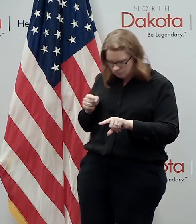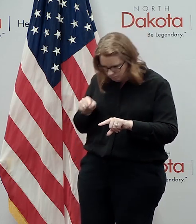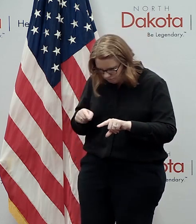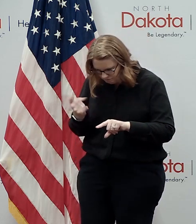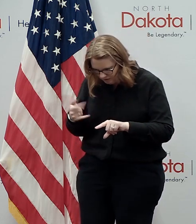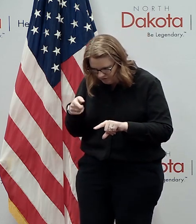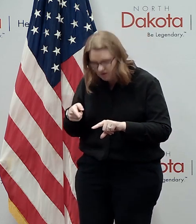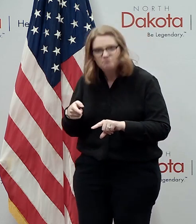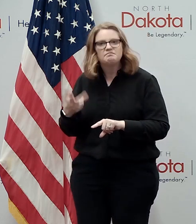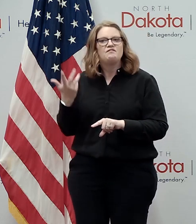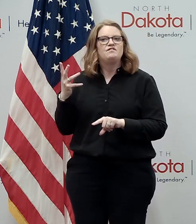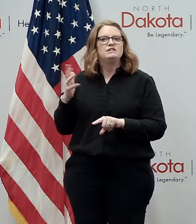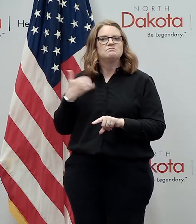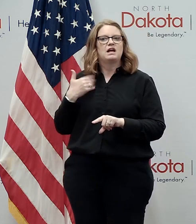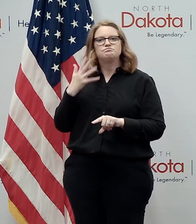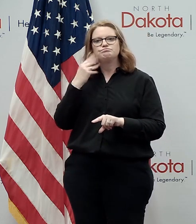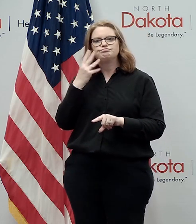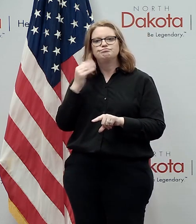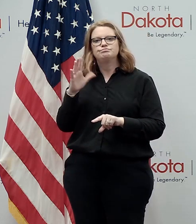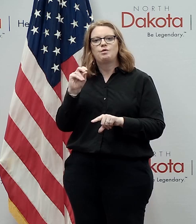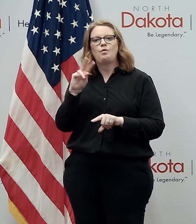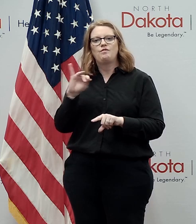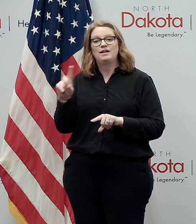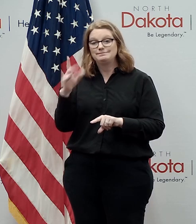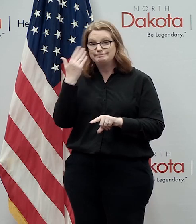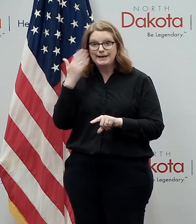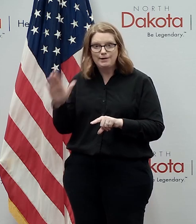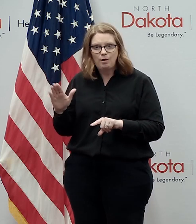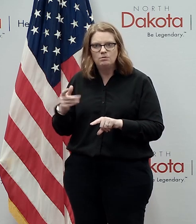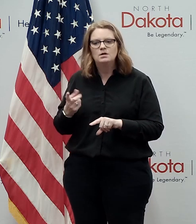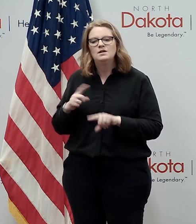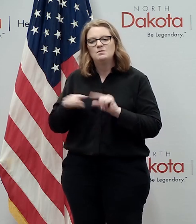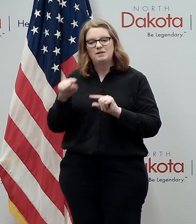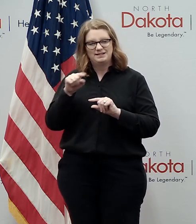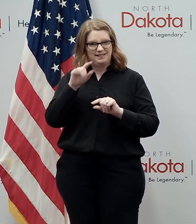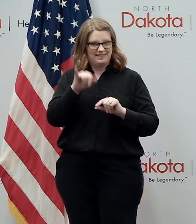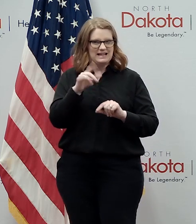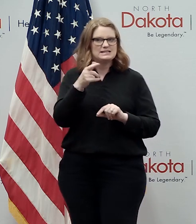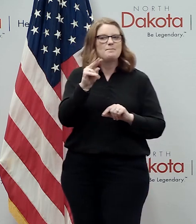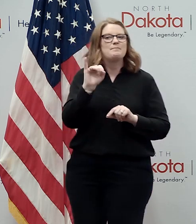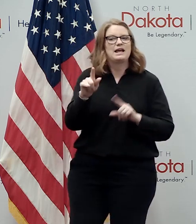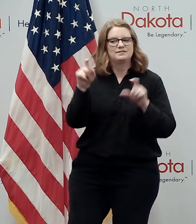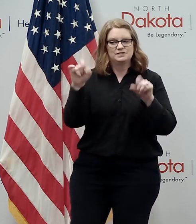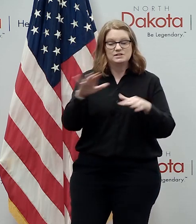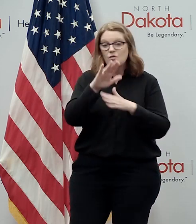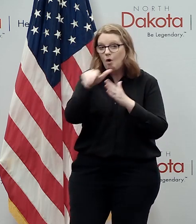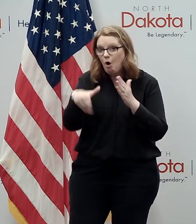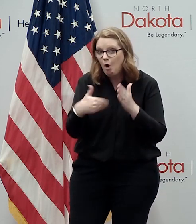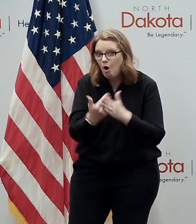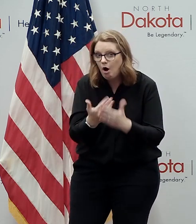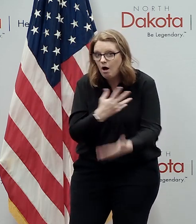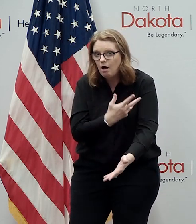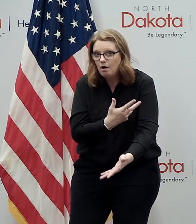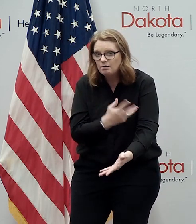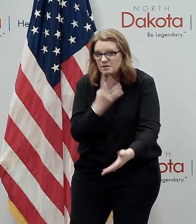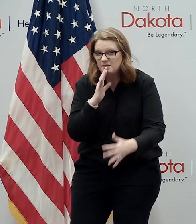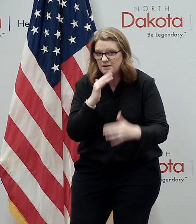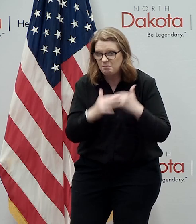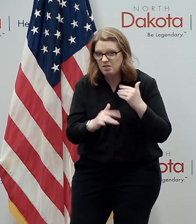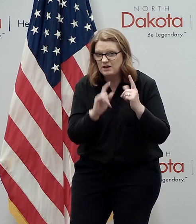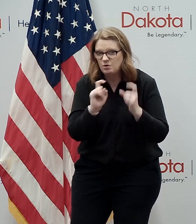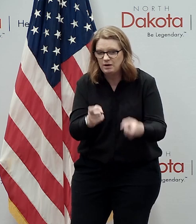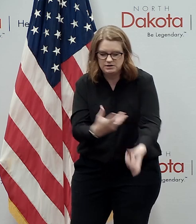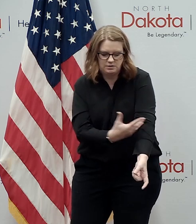but these antibody tests are part of a panel of tests that vitalant conducts now on all complete blood donations and they will begin